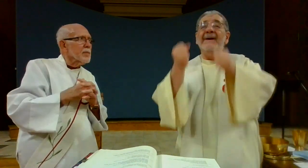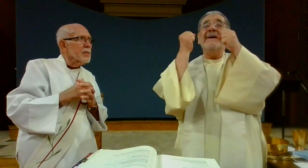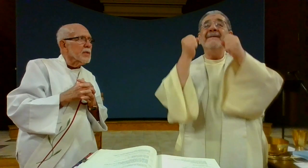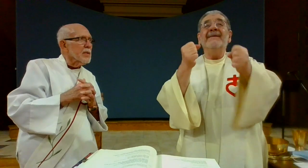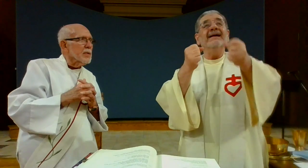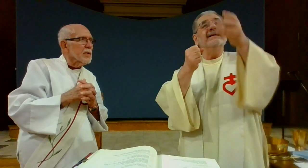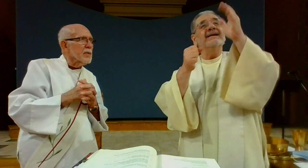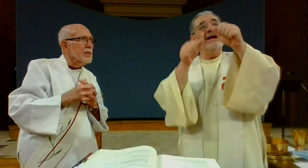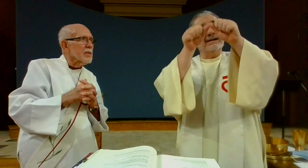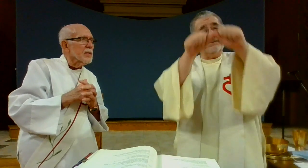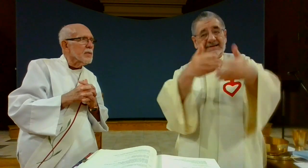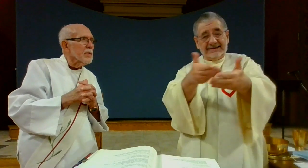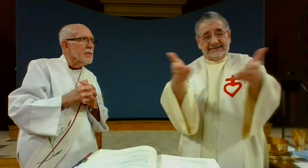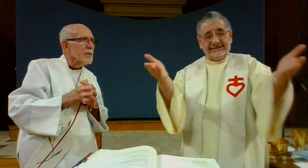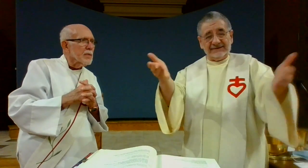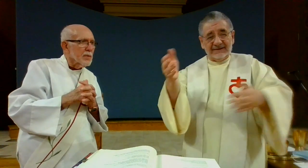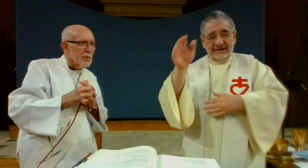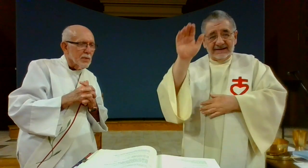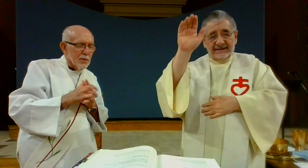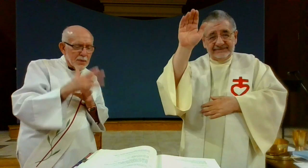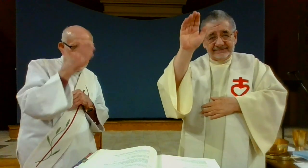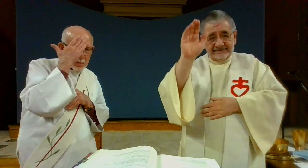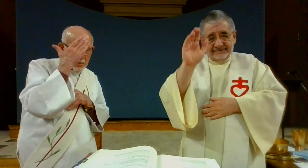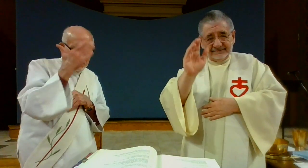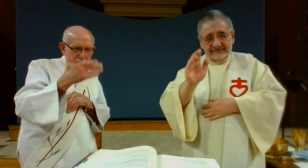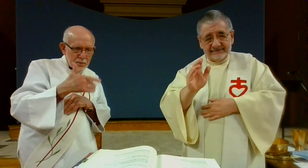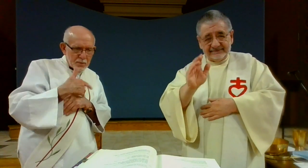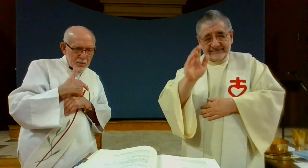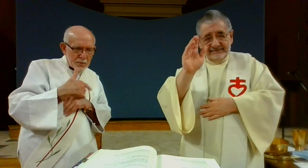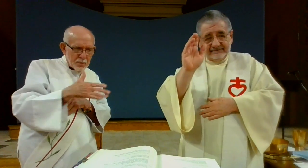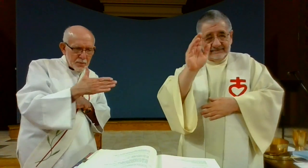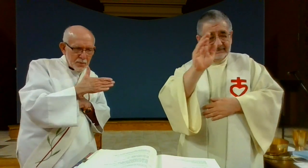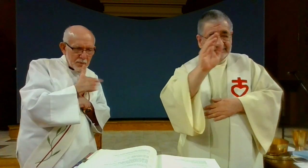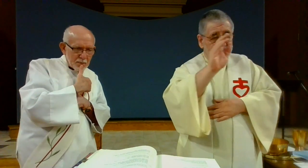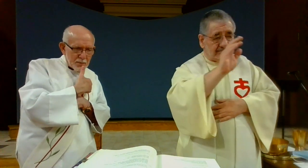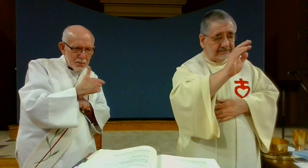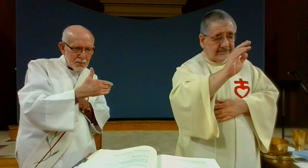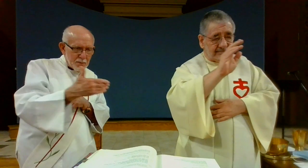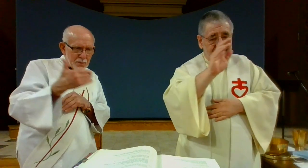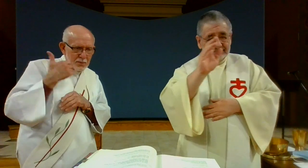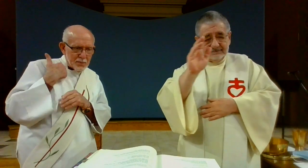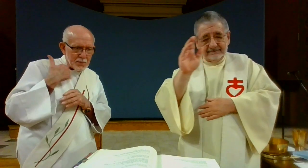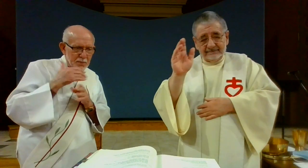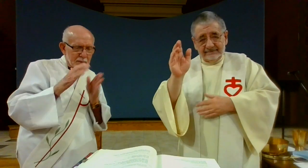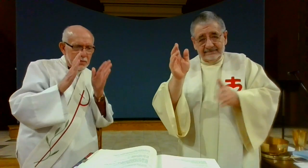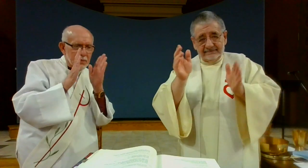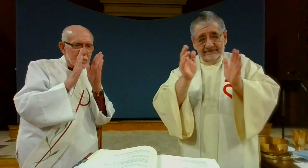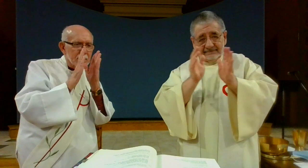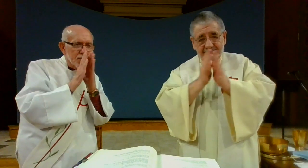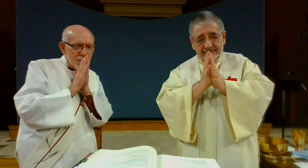The Almighty God bless us In the name of the Father And the Son And the Holy Spirit Amen